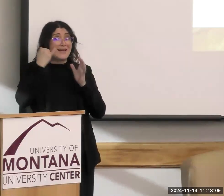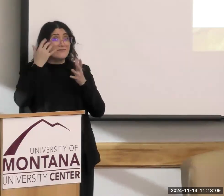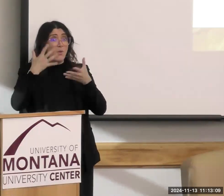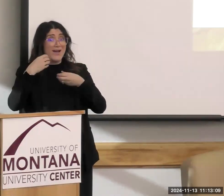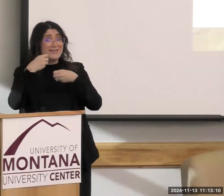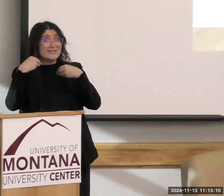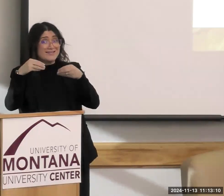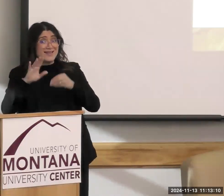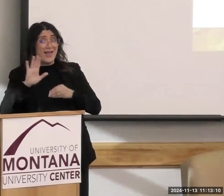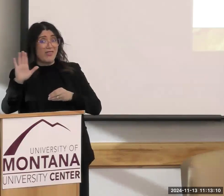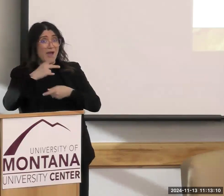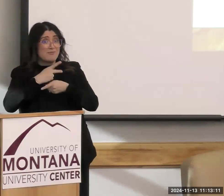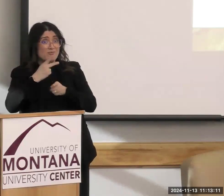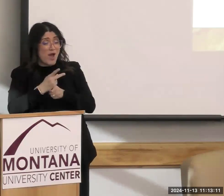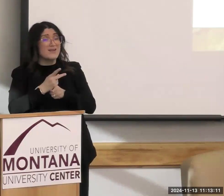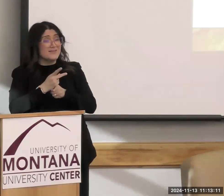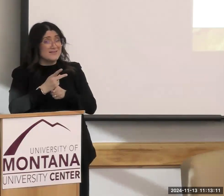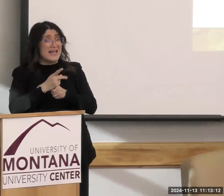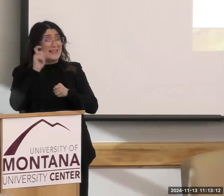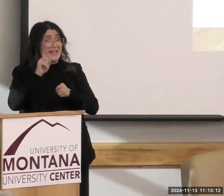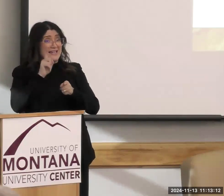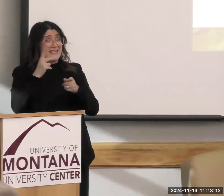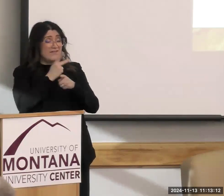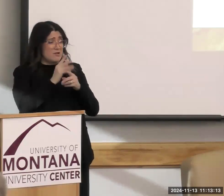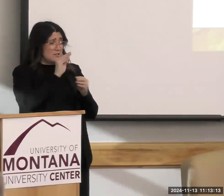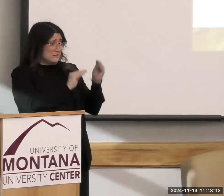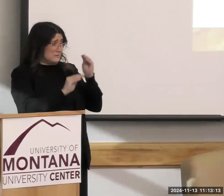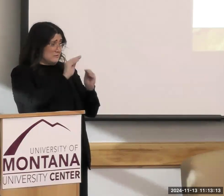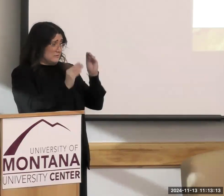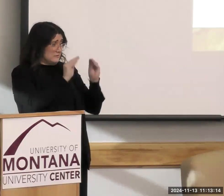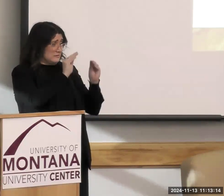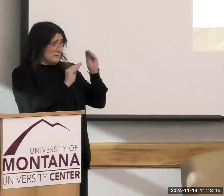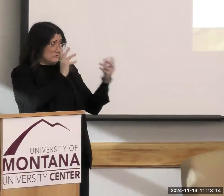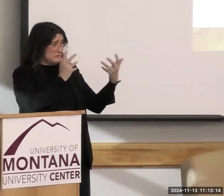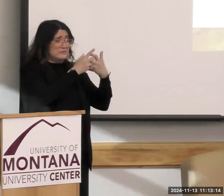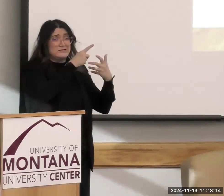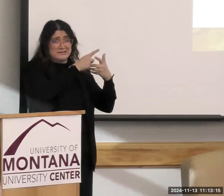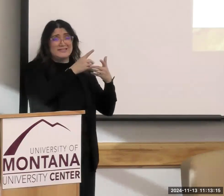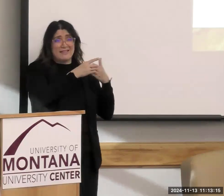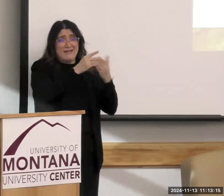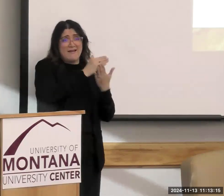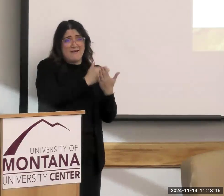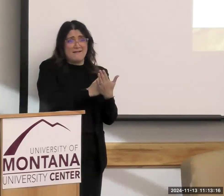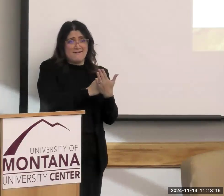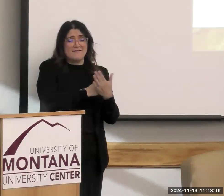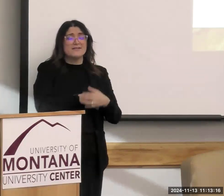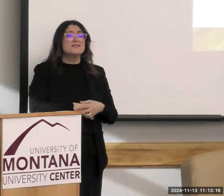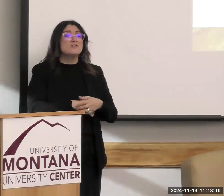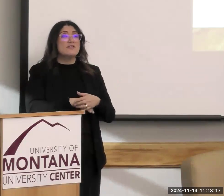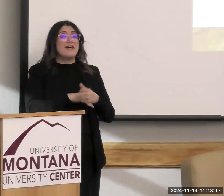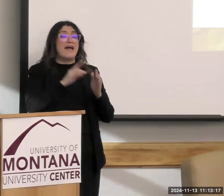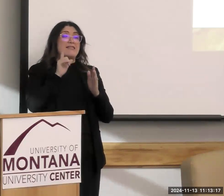they better try and fit them into the guidance that the U.S. government's getting. Later on in the year 2005,